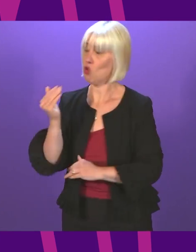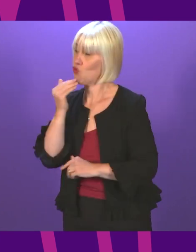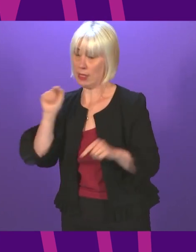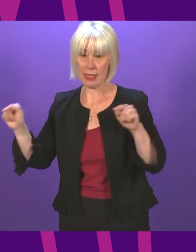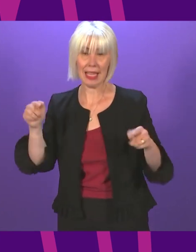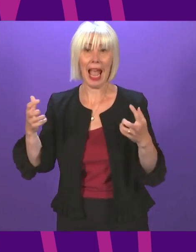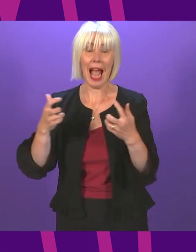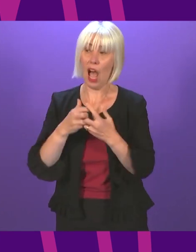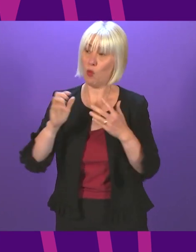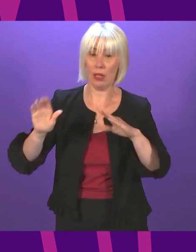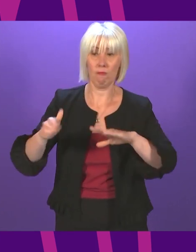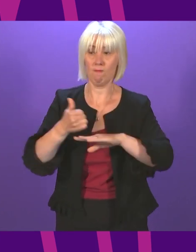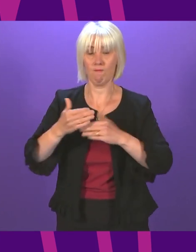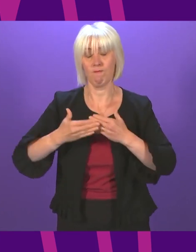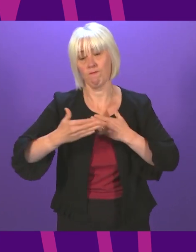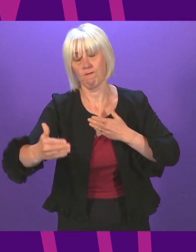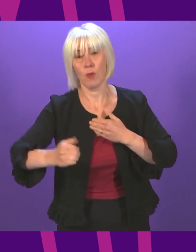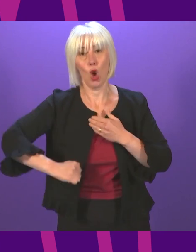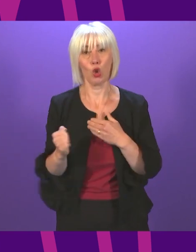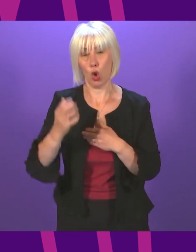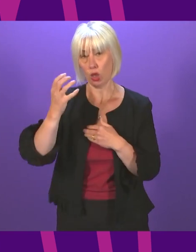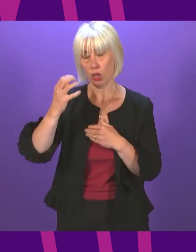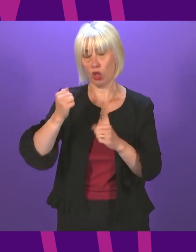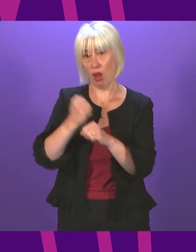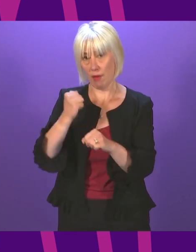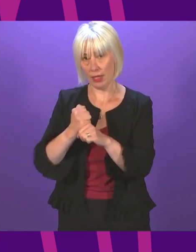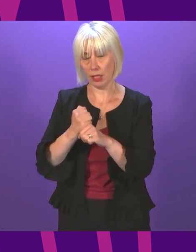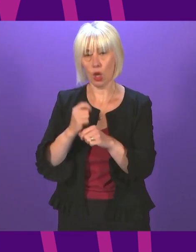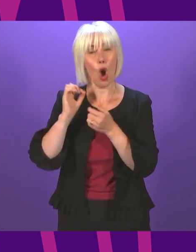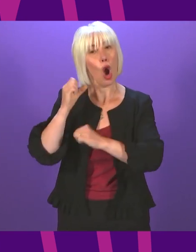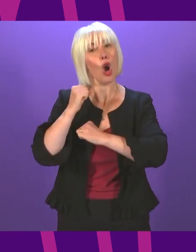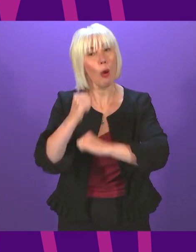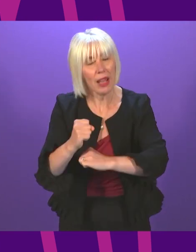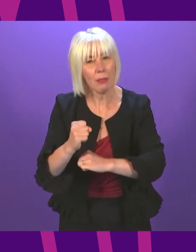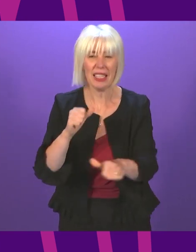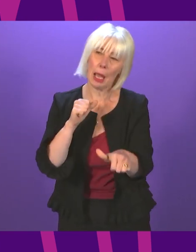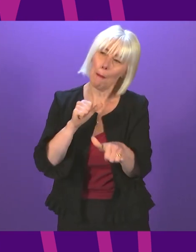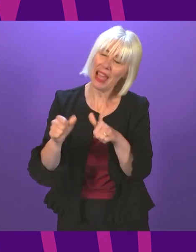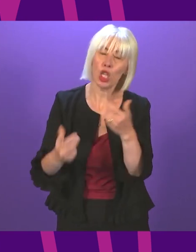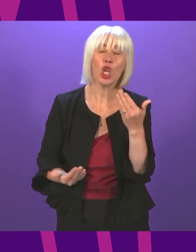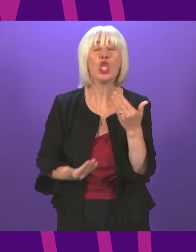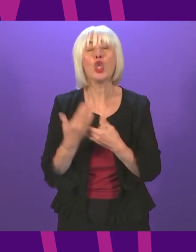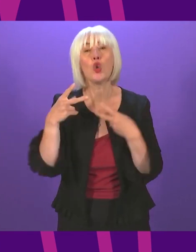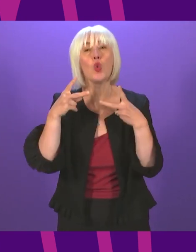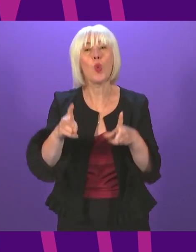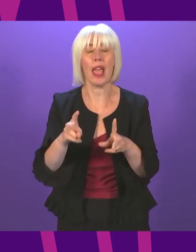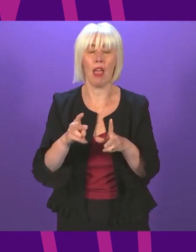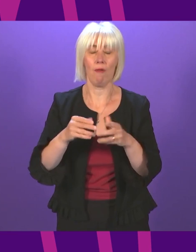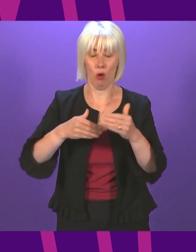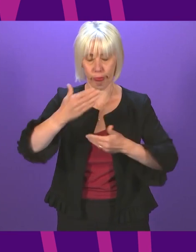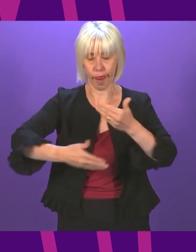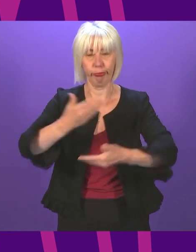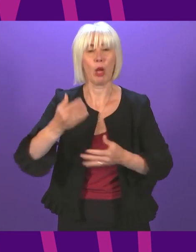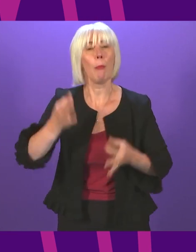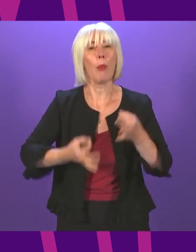as the Scottish Government. It demonstrates our commitment to a new and a better way of doing politics. And it does provide the